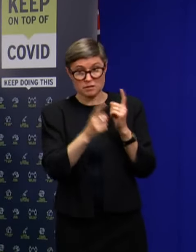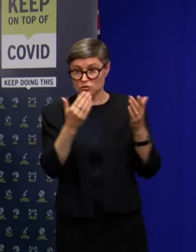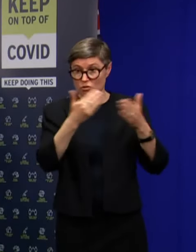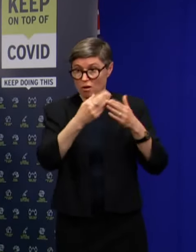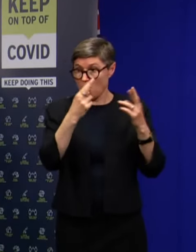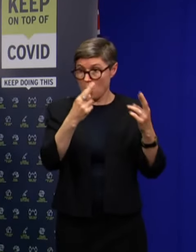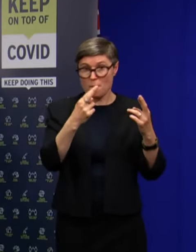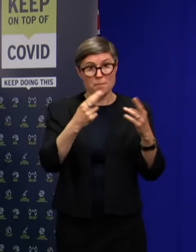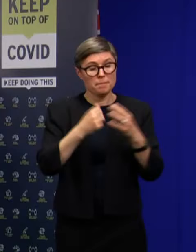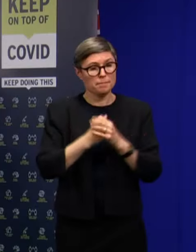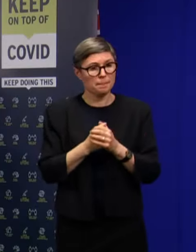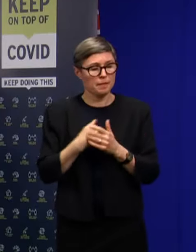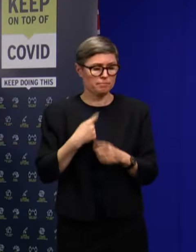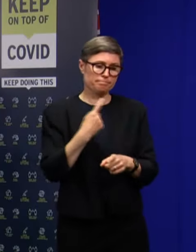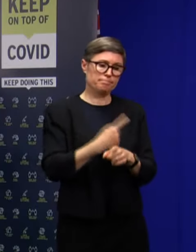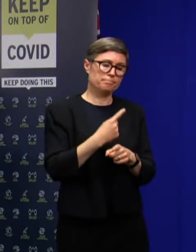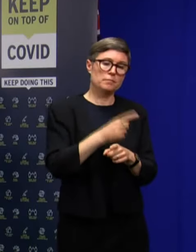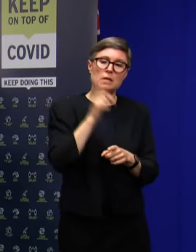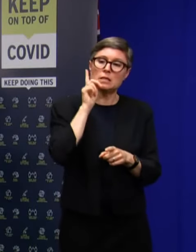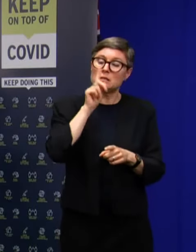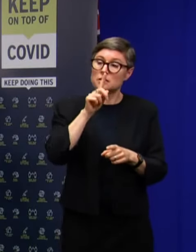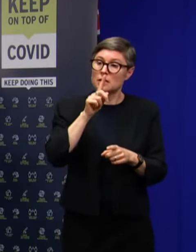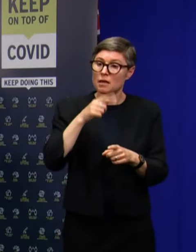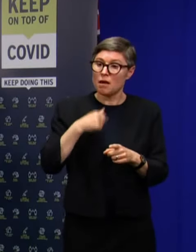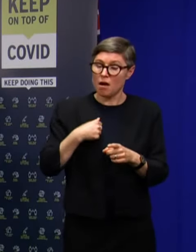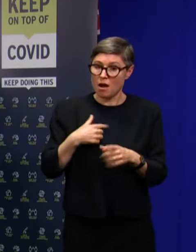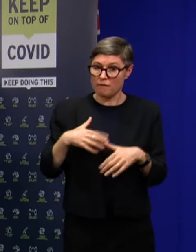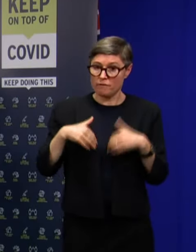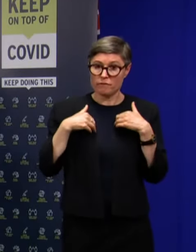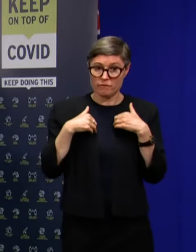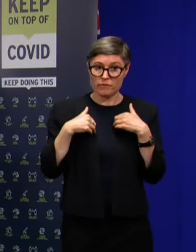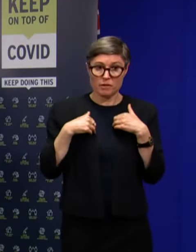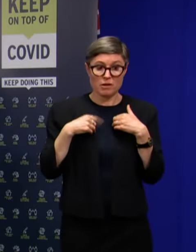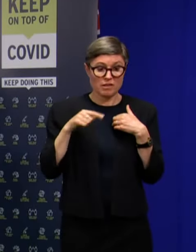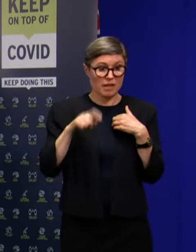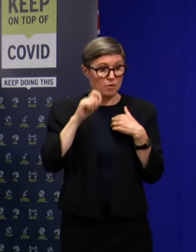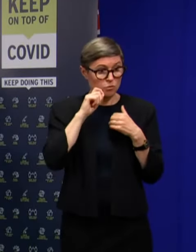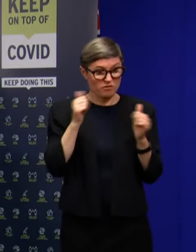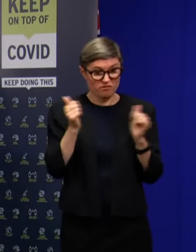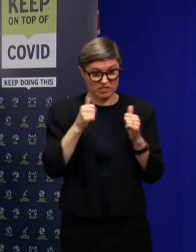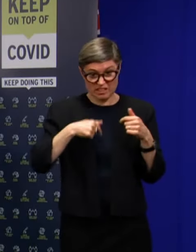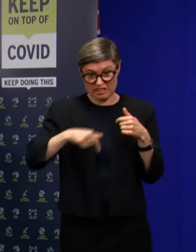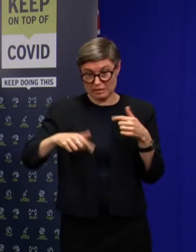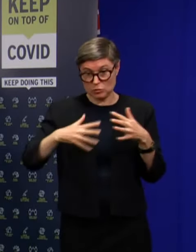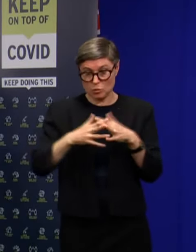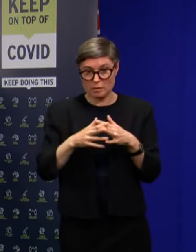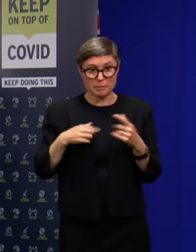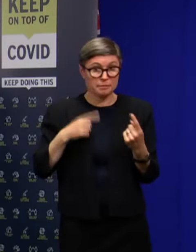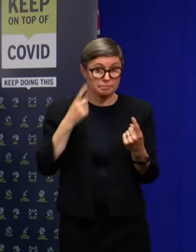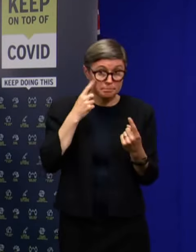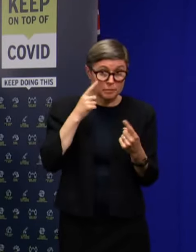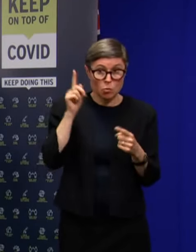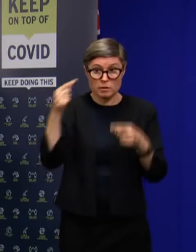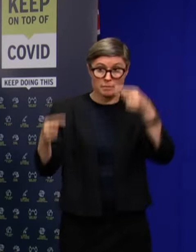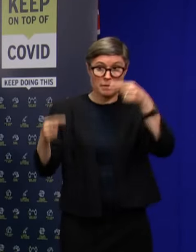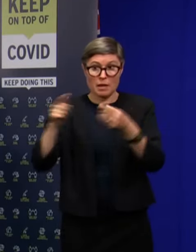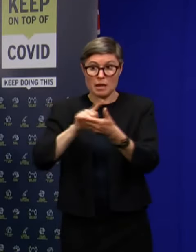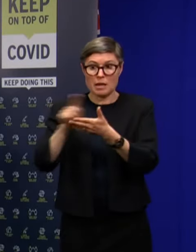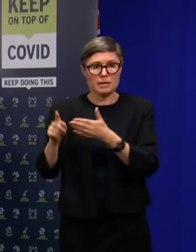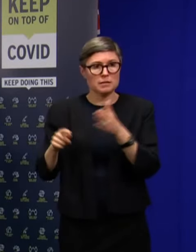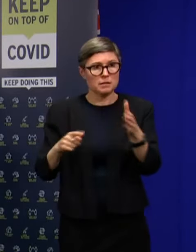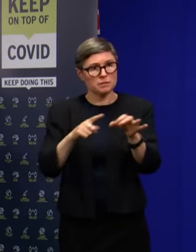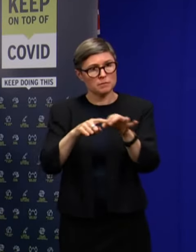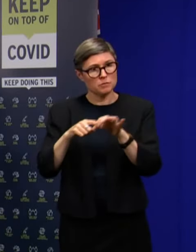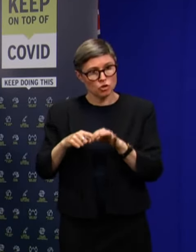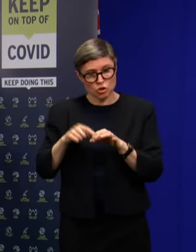I think it was, you know, my expectation has always been that this would be concluded in the next sitting week. But we'll see how the debate goes. So you committed